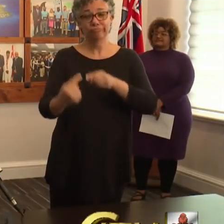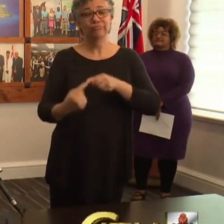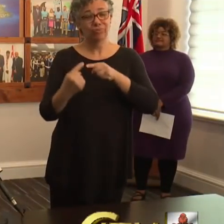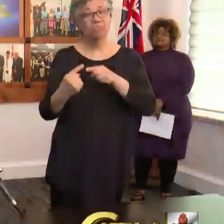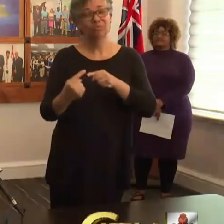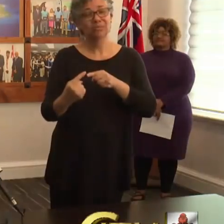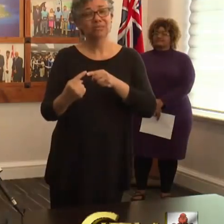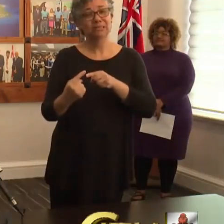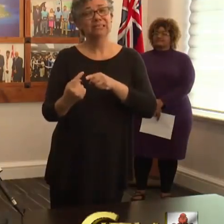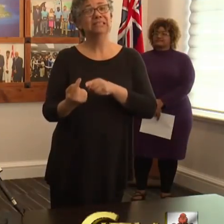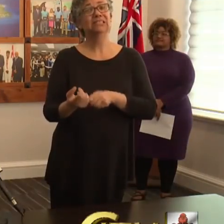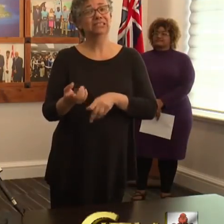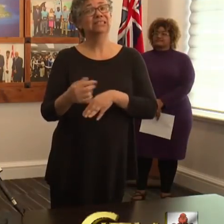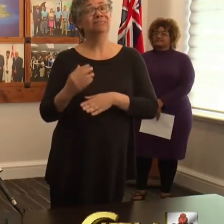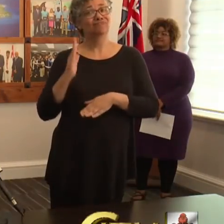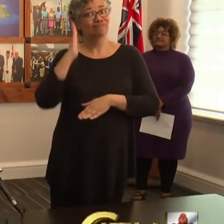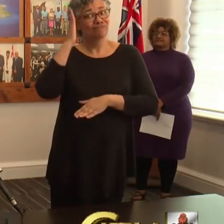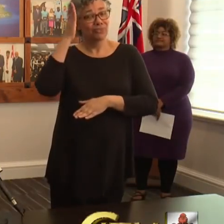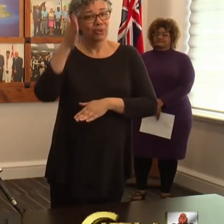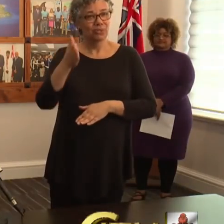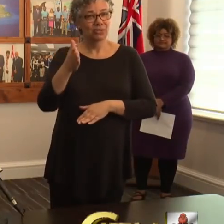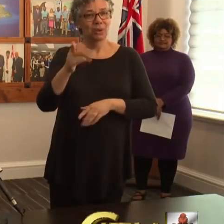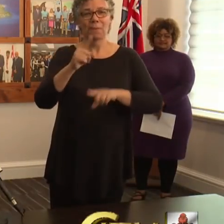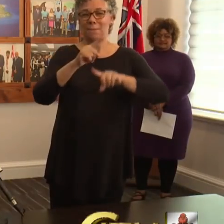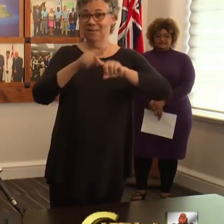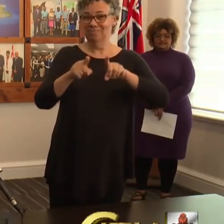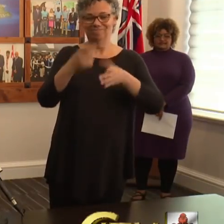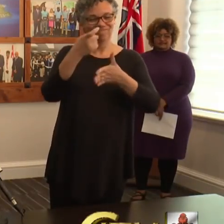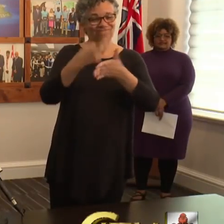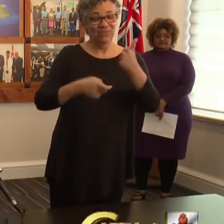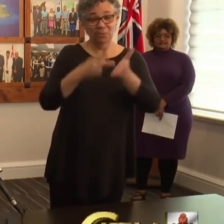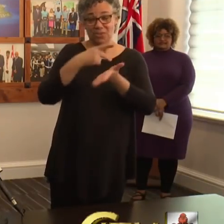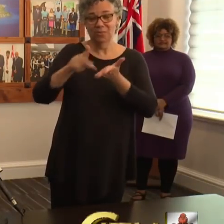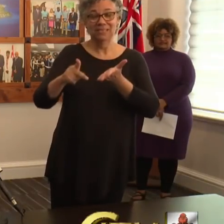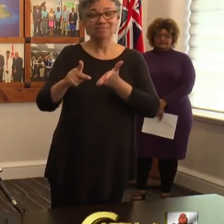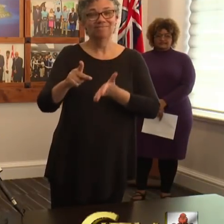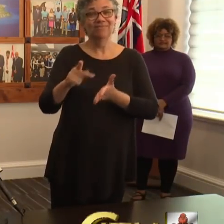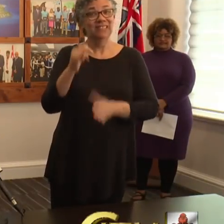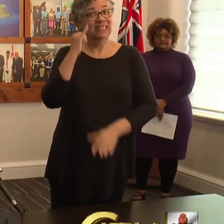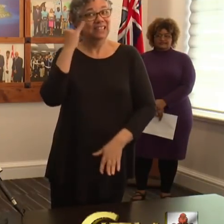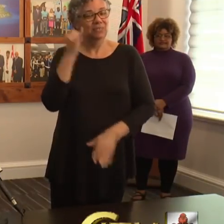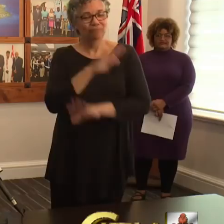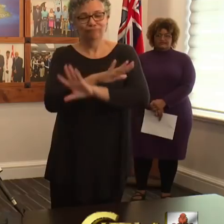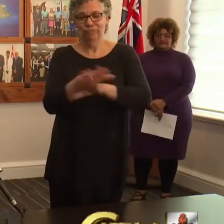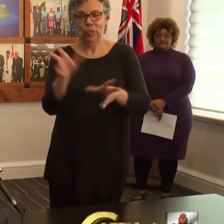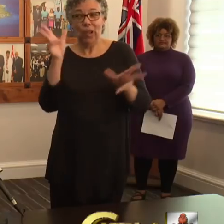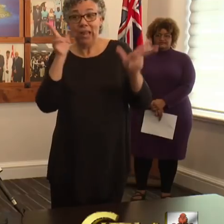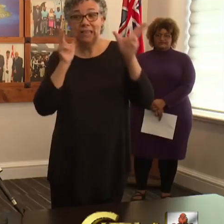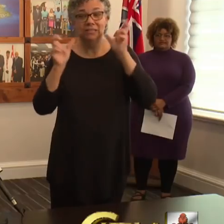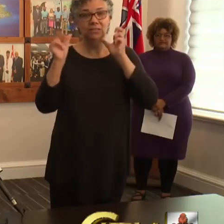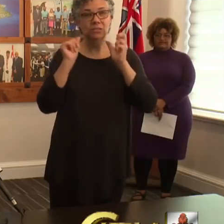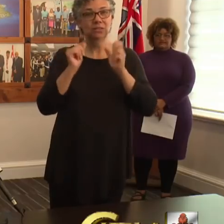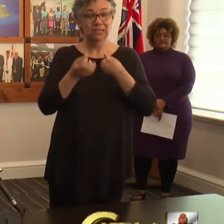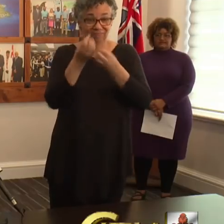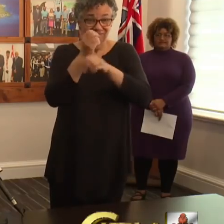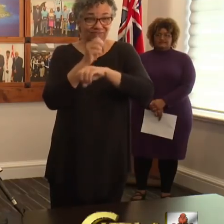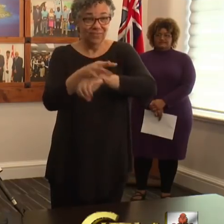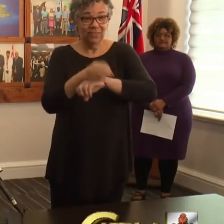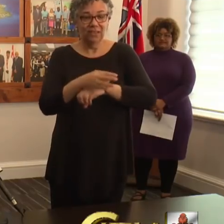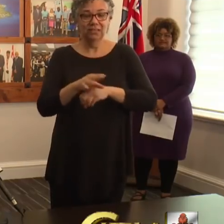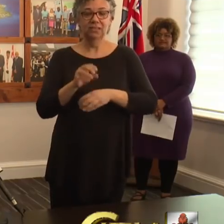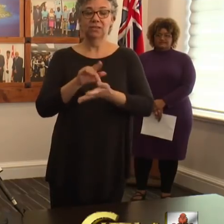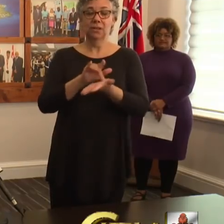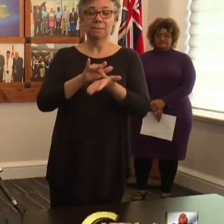kind in the days ahead. But the price to pay if we do not adhere to the advice of the medical community and the World Health